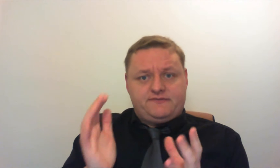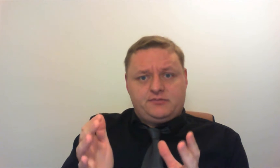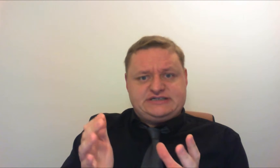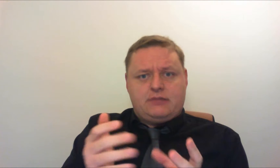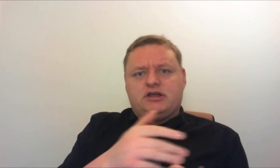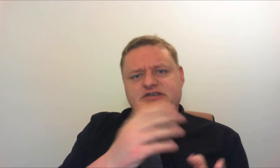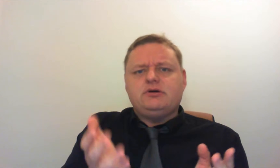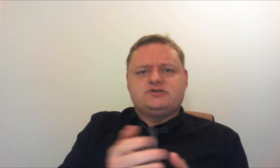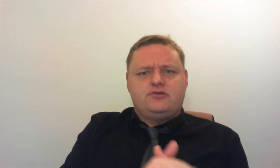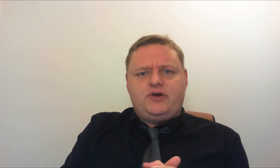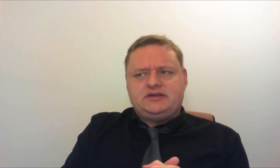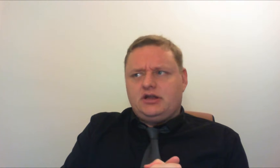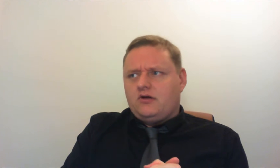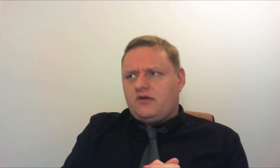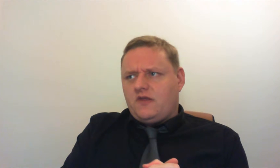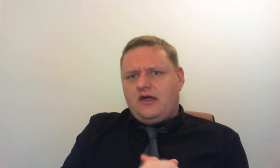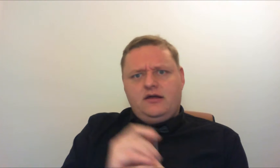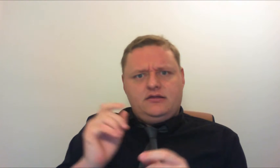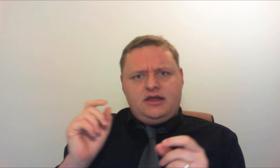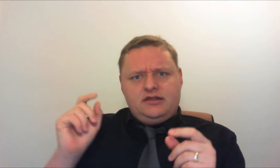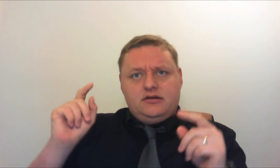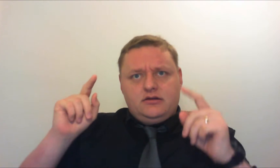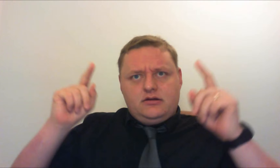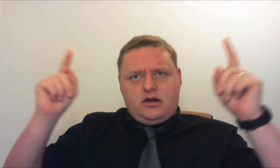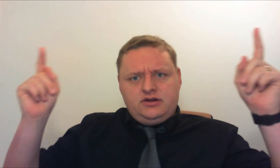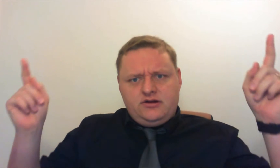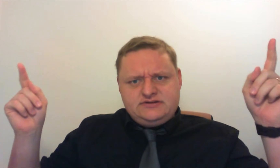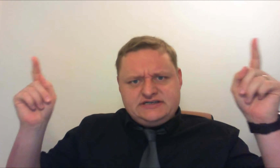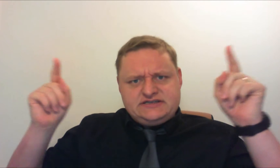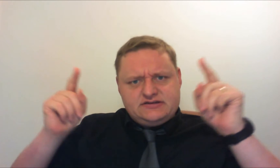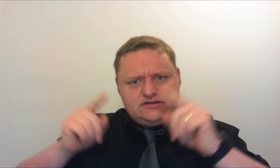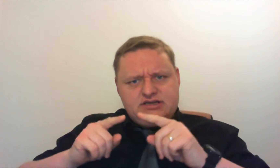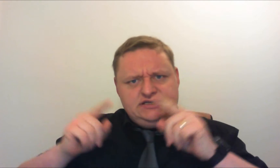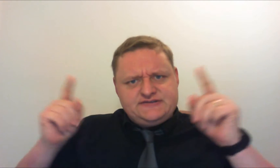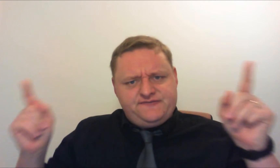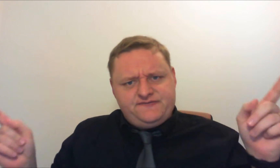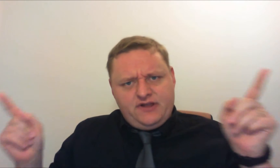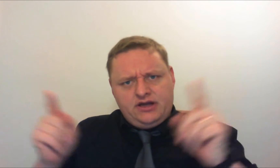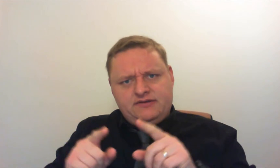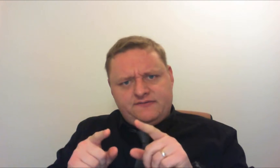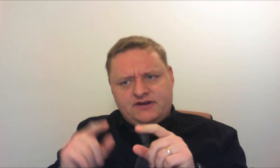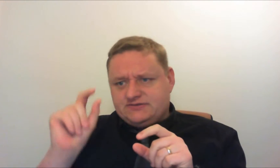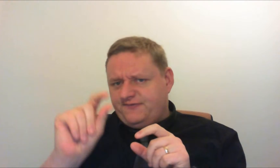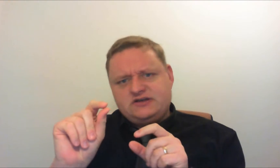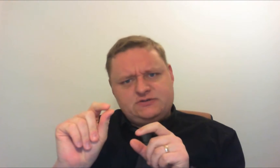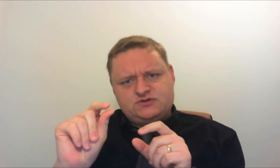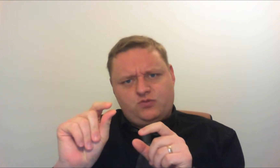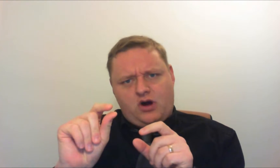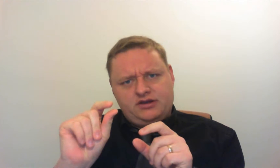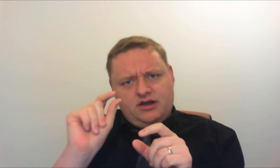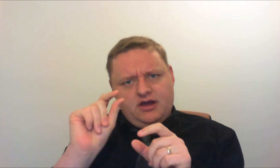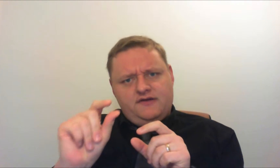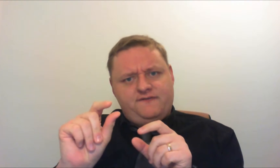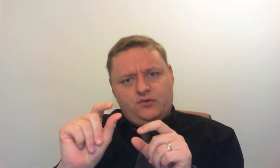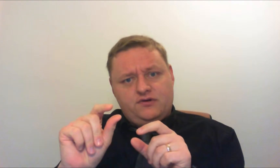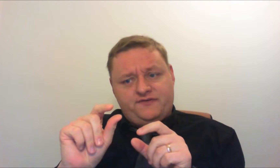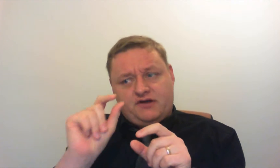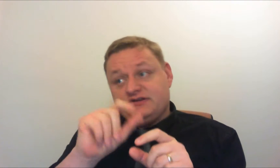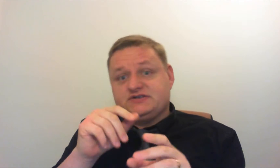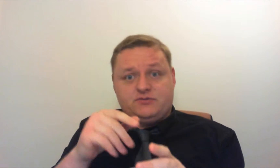from the tablet so I read it along the other then I noticed these flying things first there was one thought nothing of it just